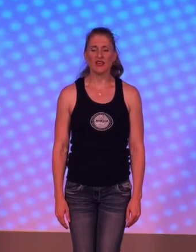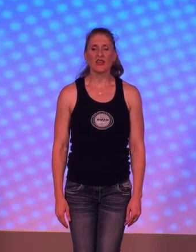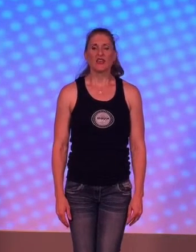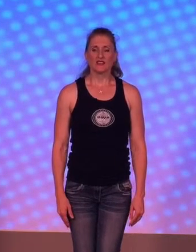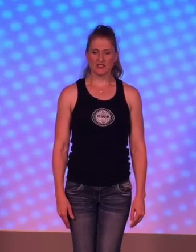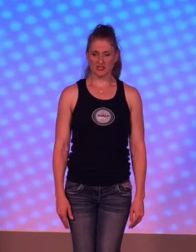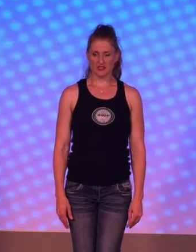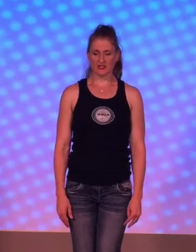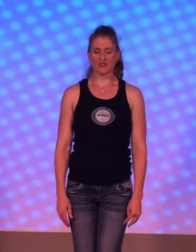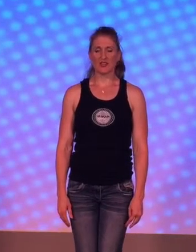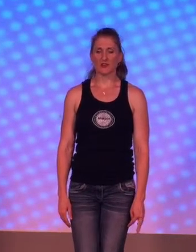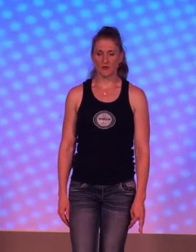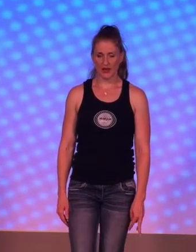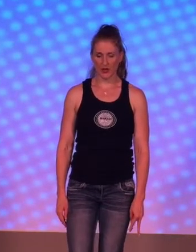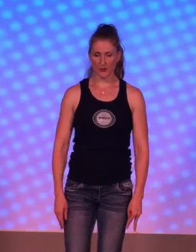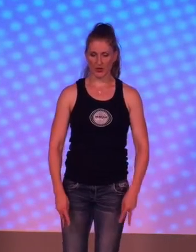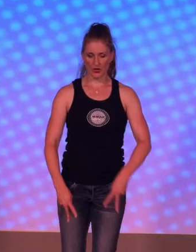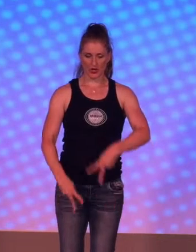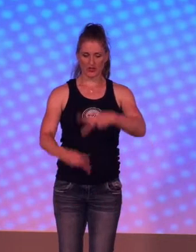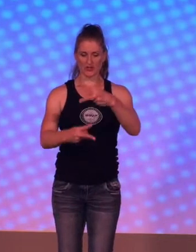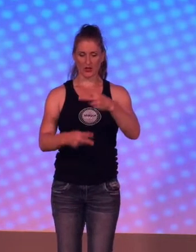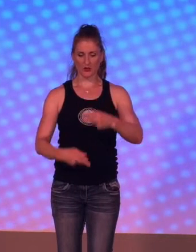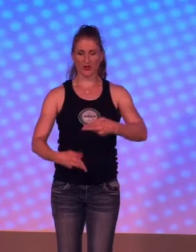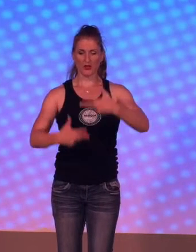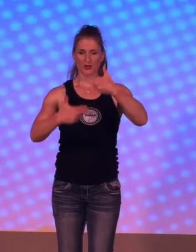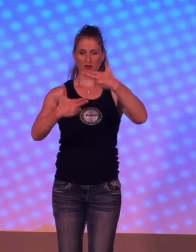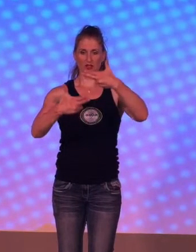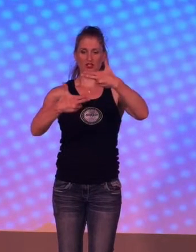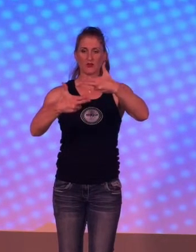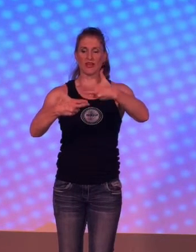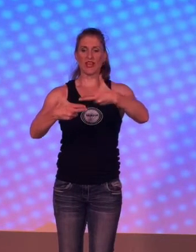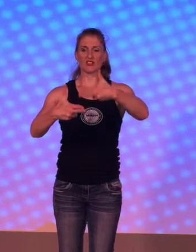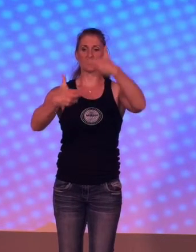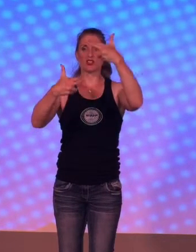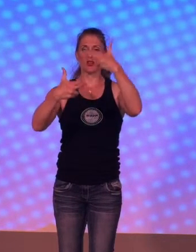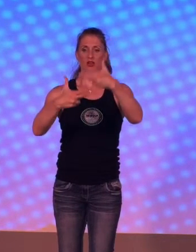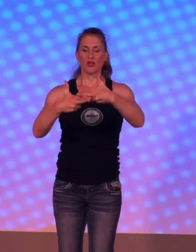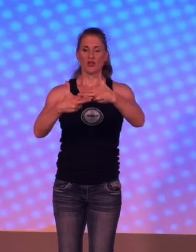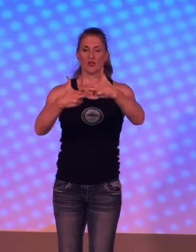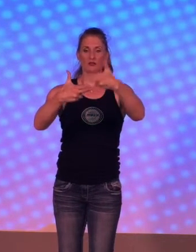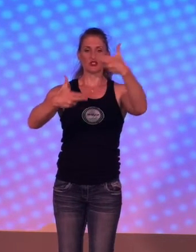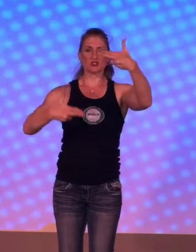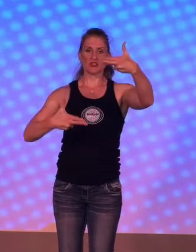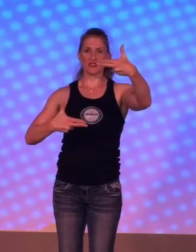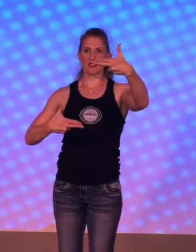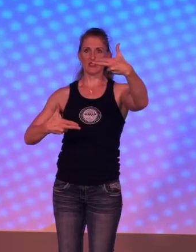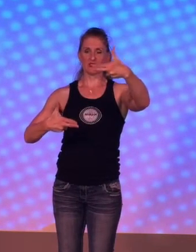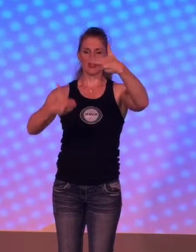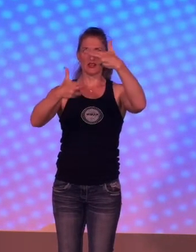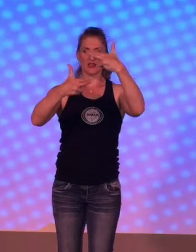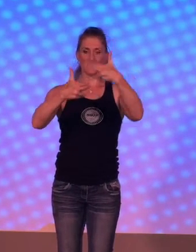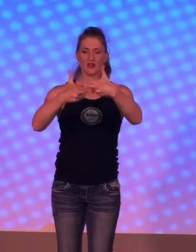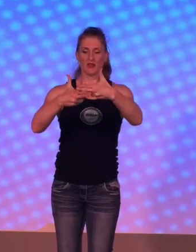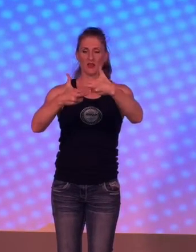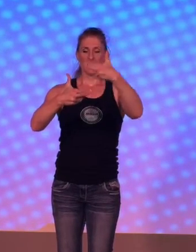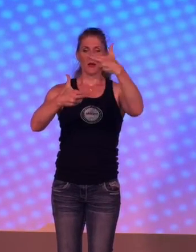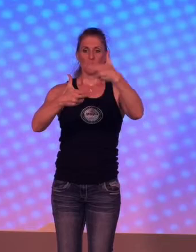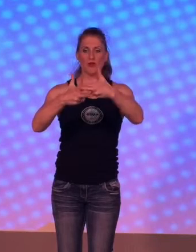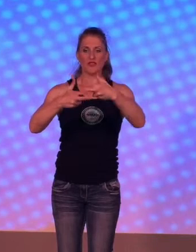This is the sign for helper. So, you're going to do an H, which looks like this. But